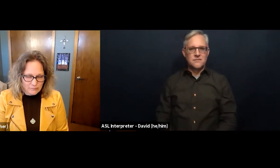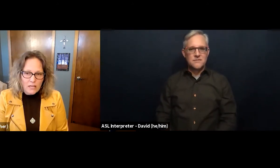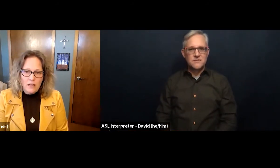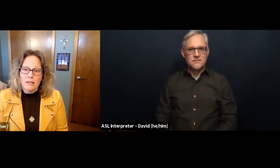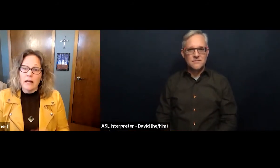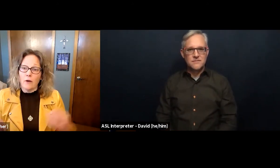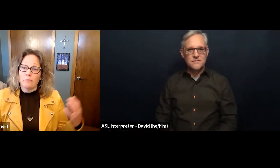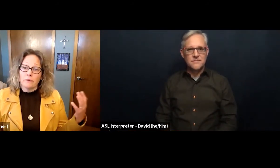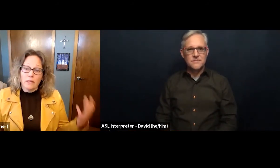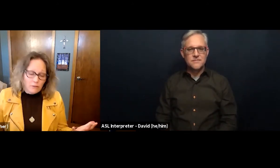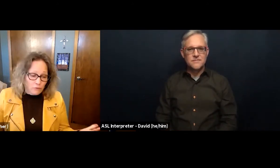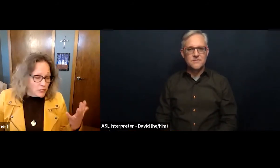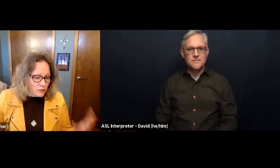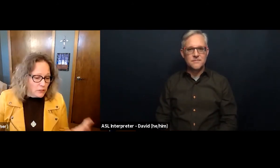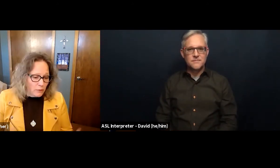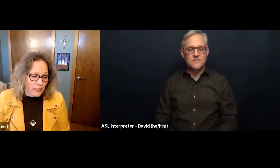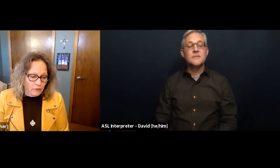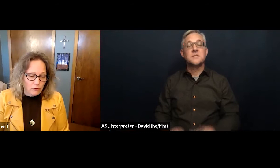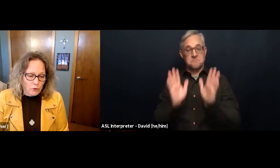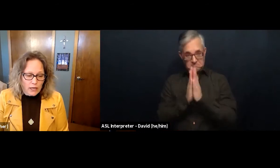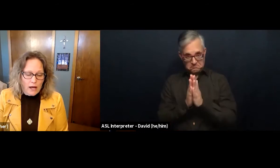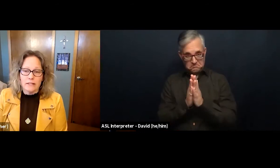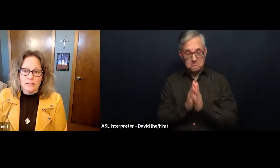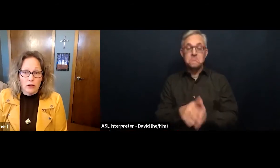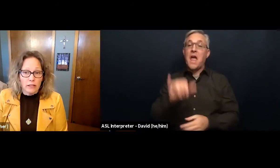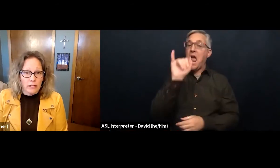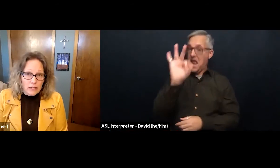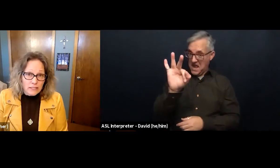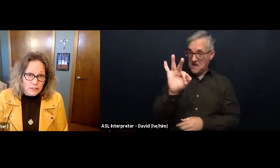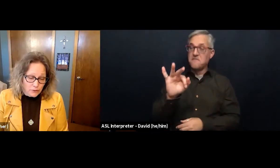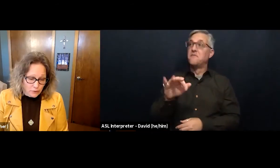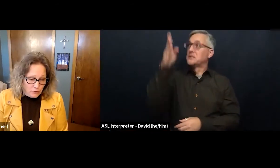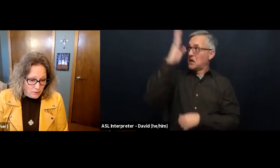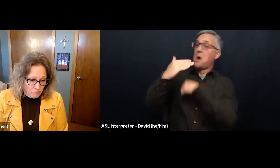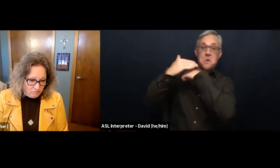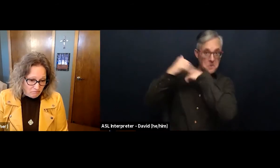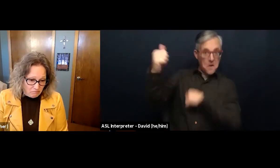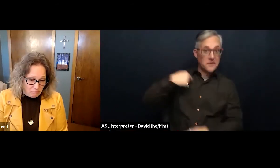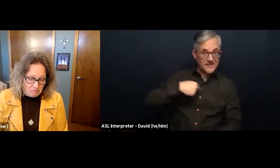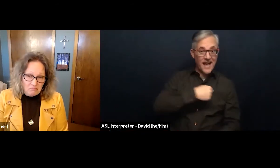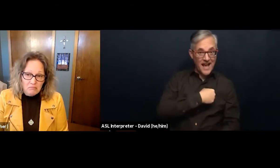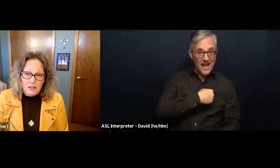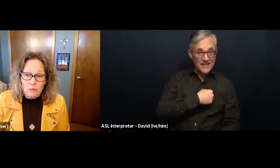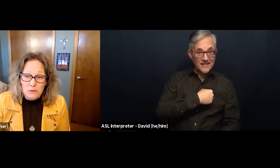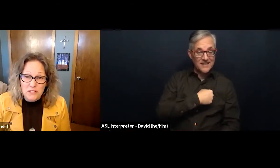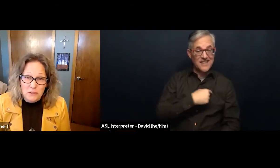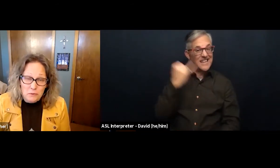Now, if we turn away from what God is calling us to do, God will still